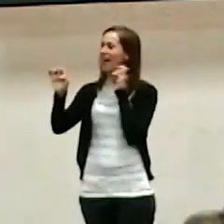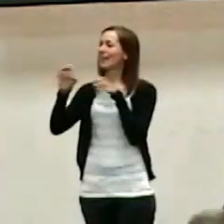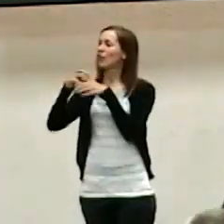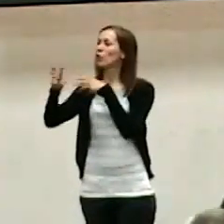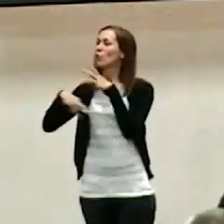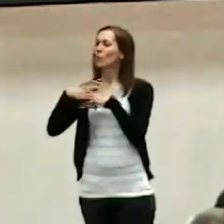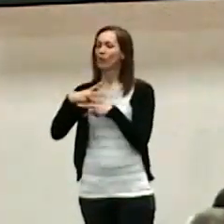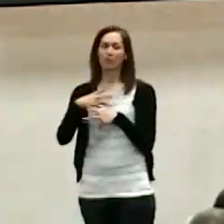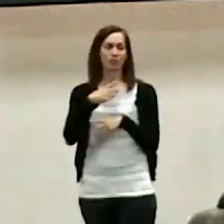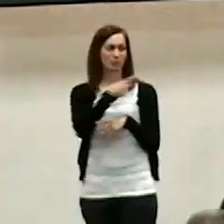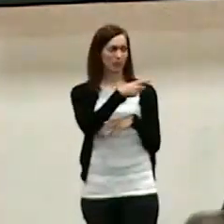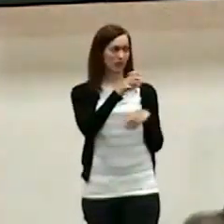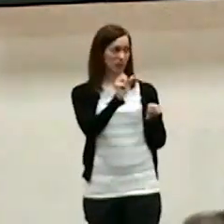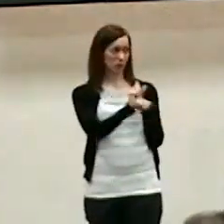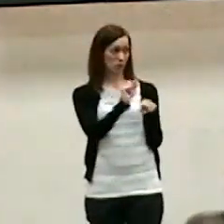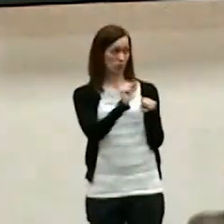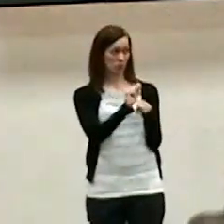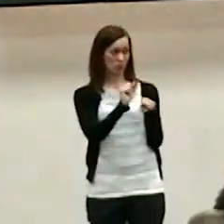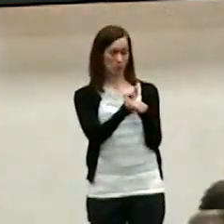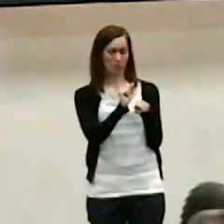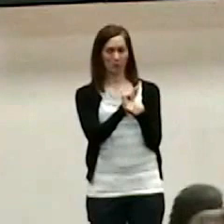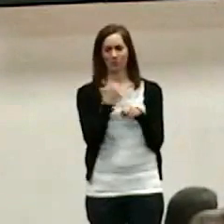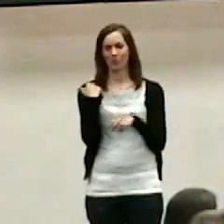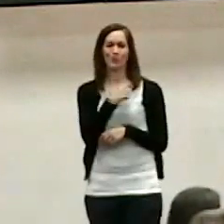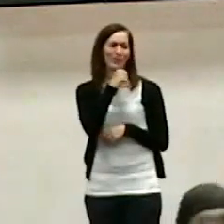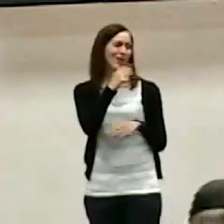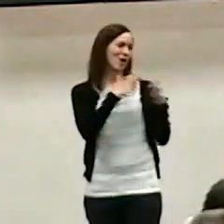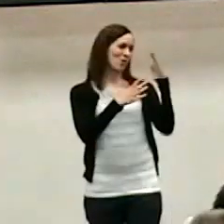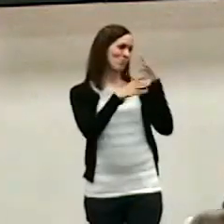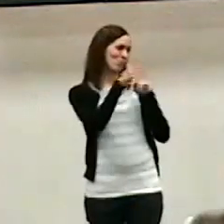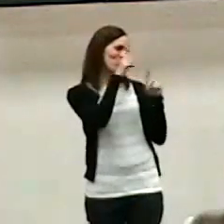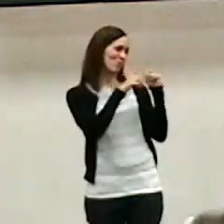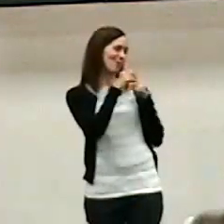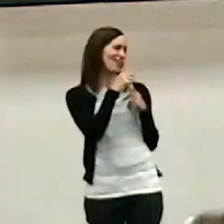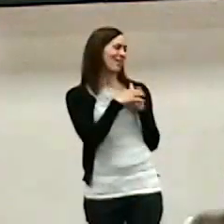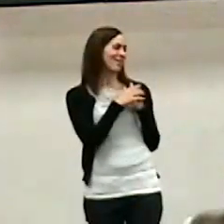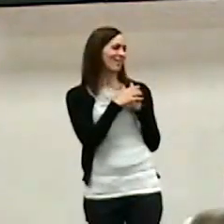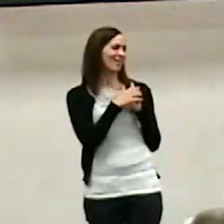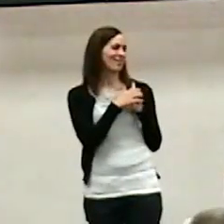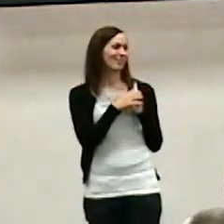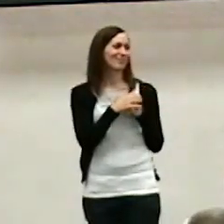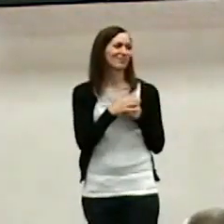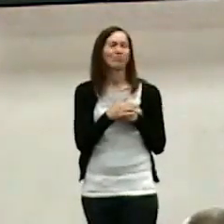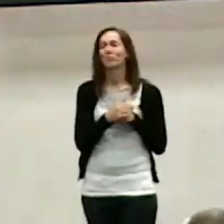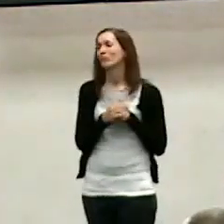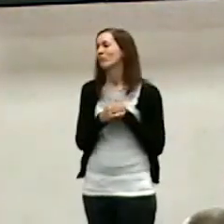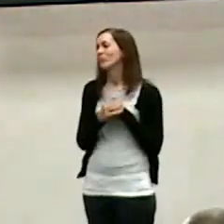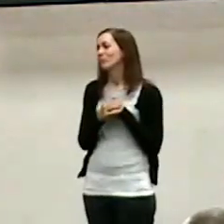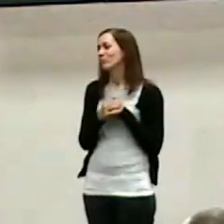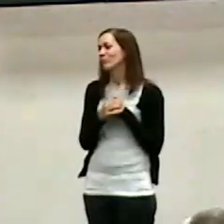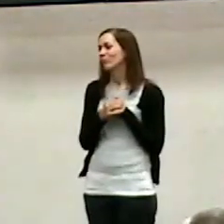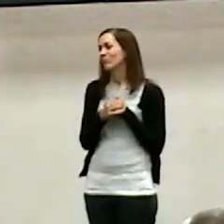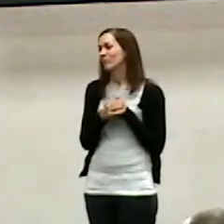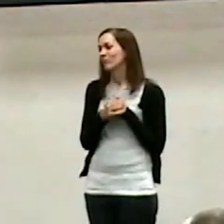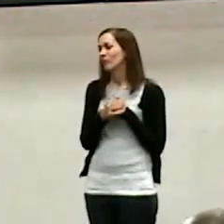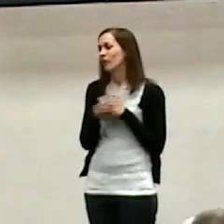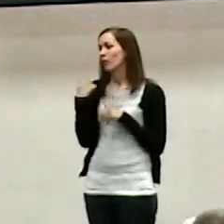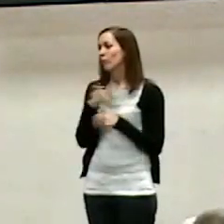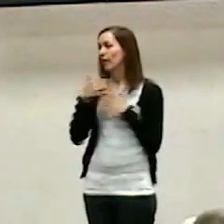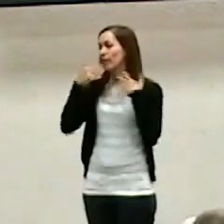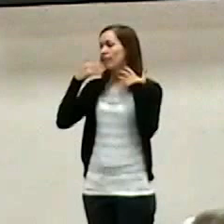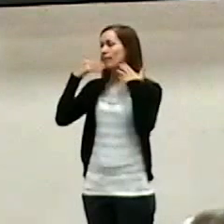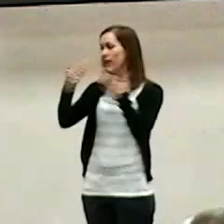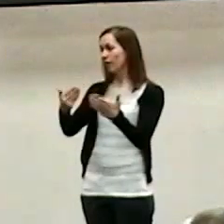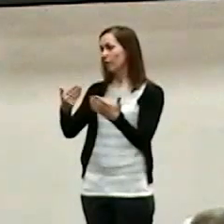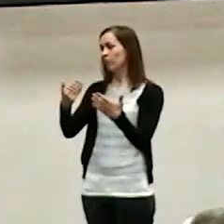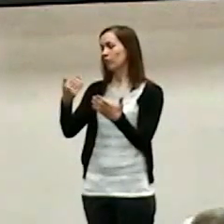Kent's doing his job. We're not worried about that. We're just worried about those guys up in the main office. We're thankful